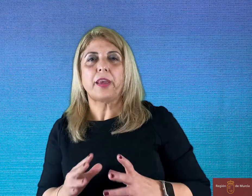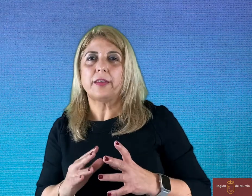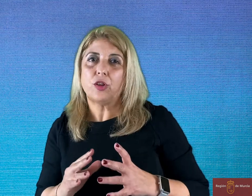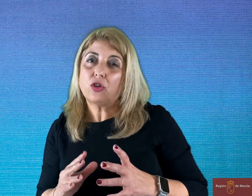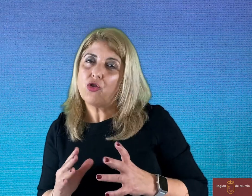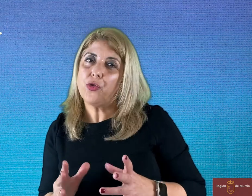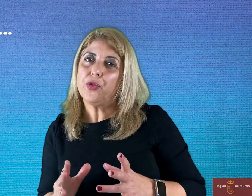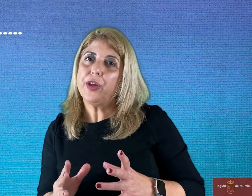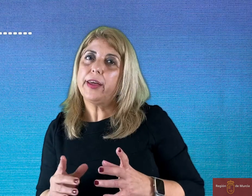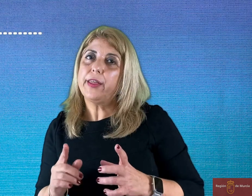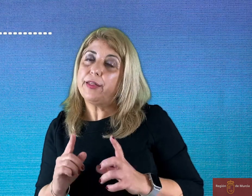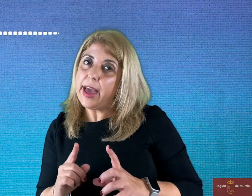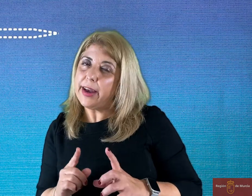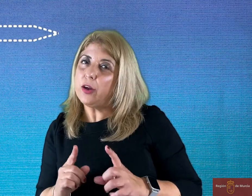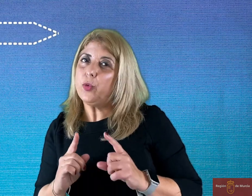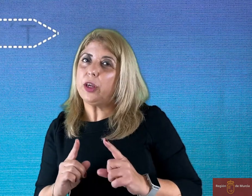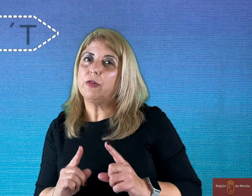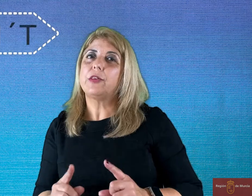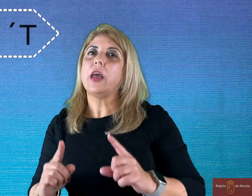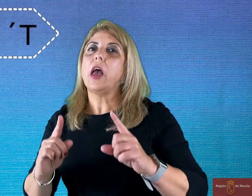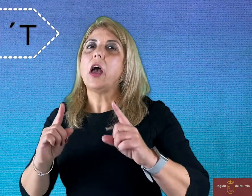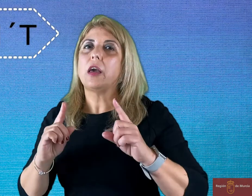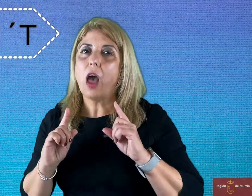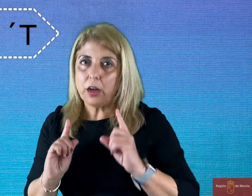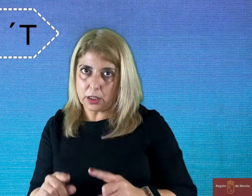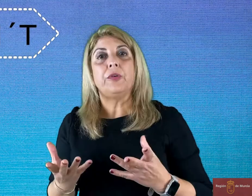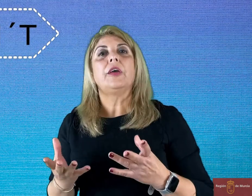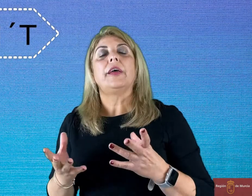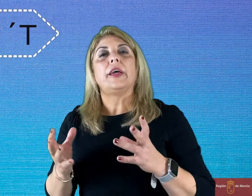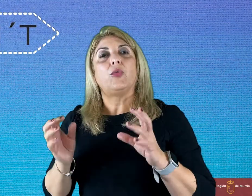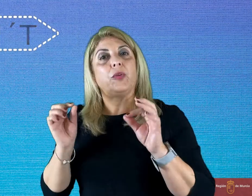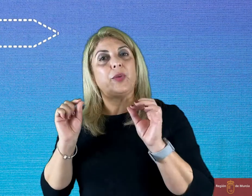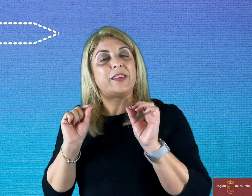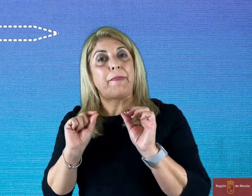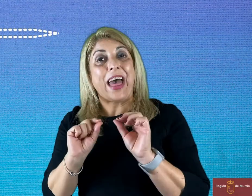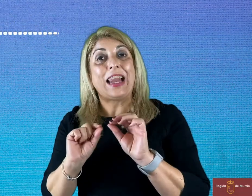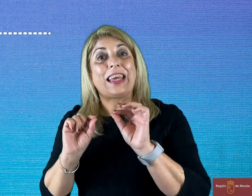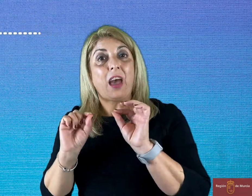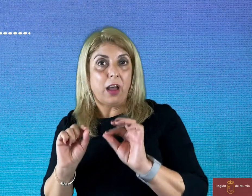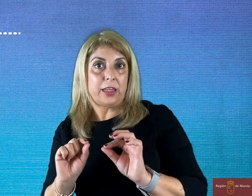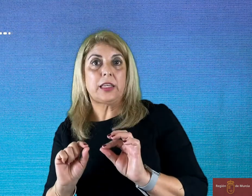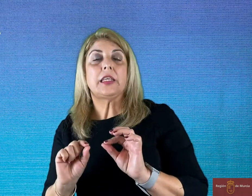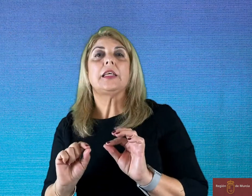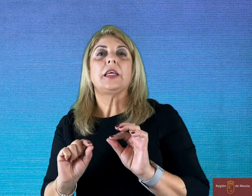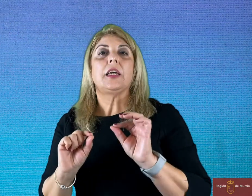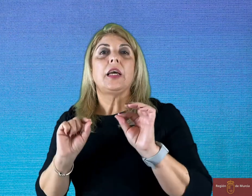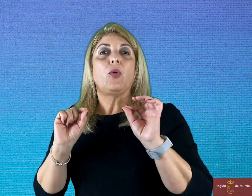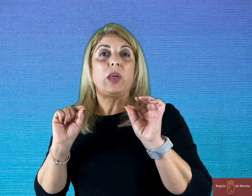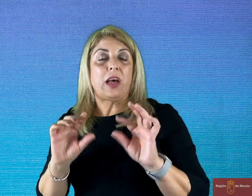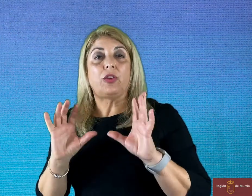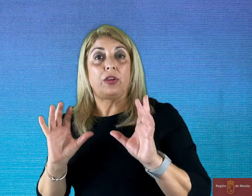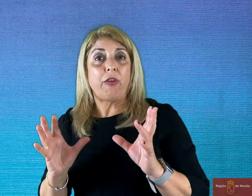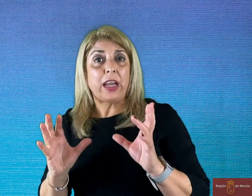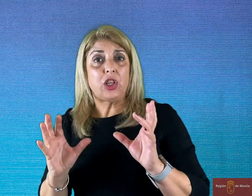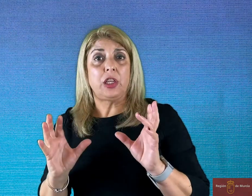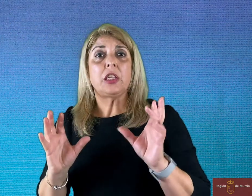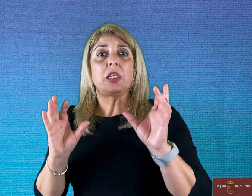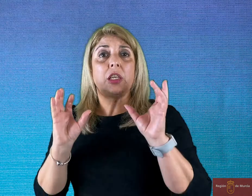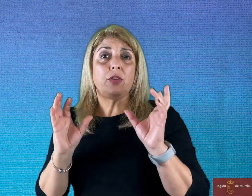is not true, then we use can't. When we spell can't without contraction, you